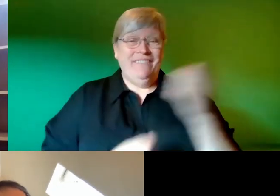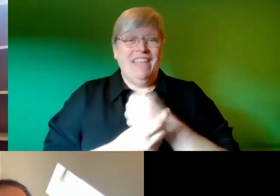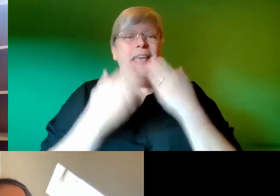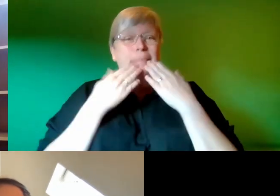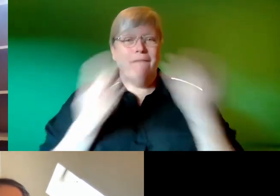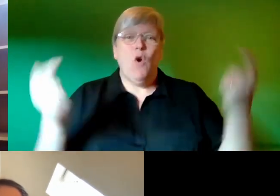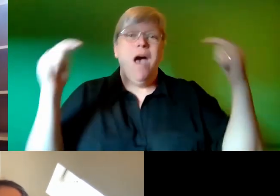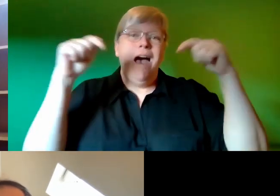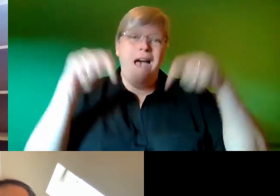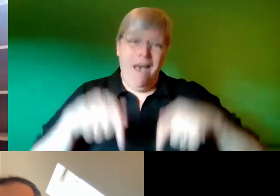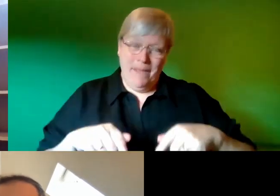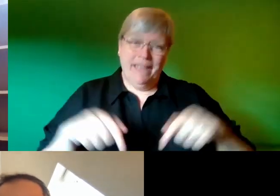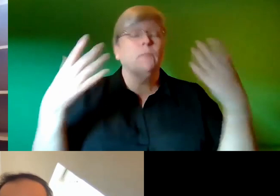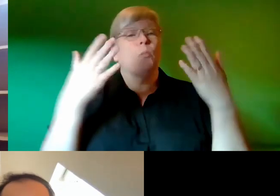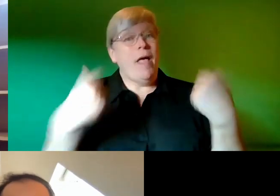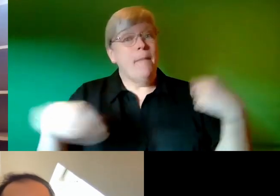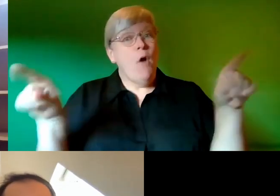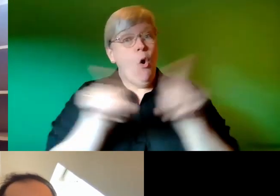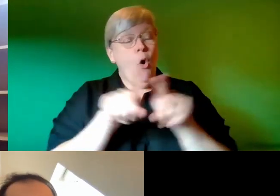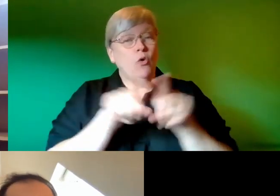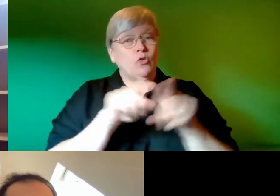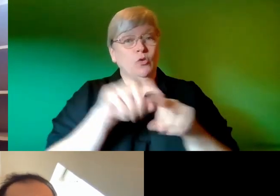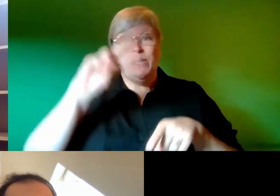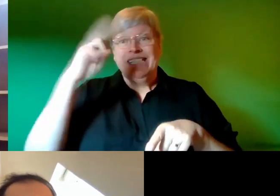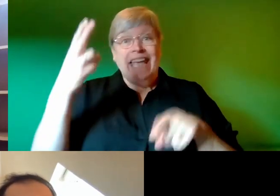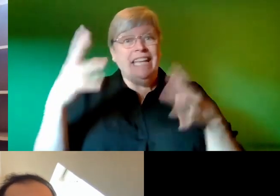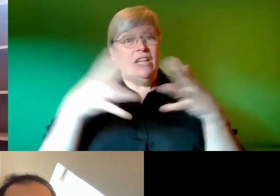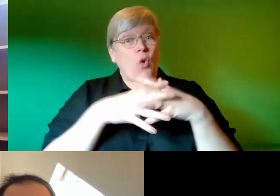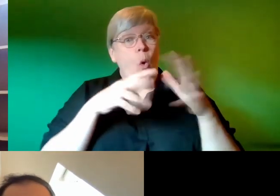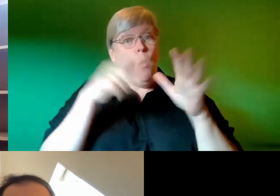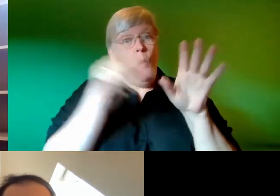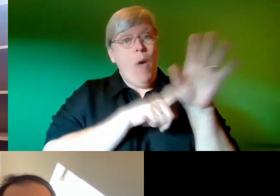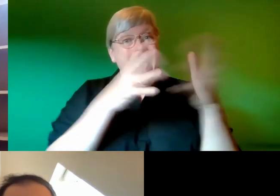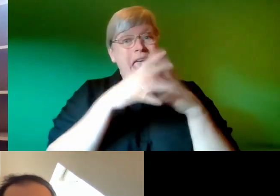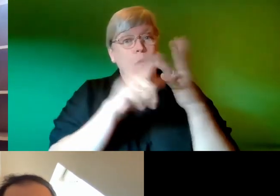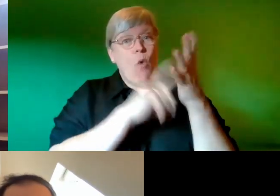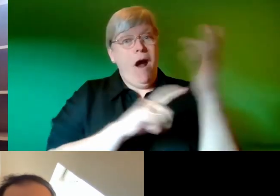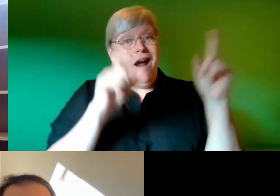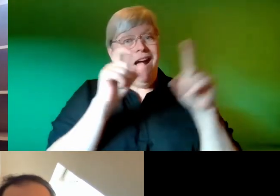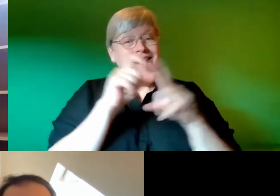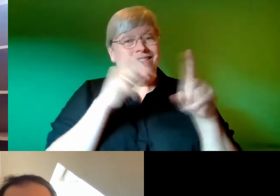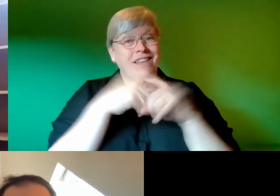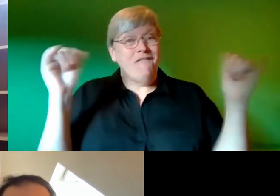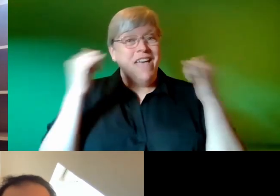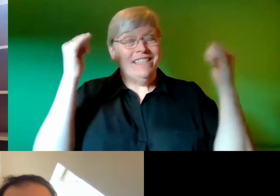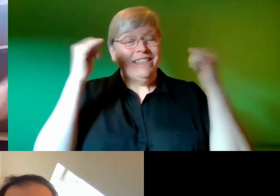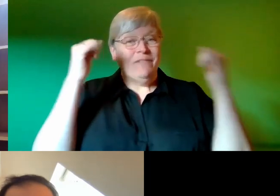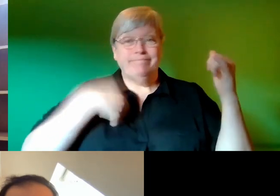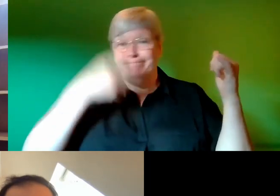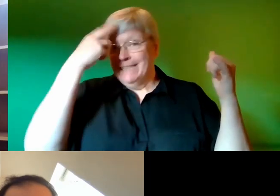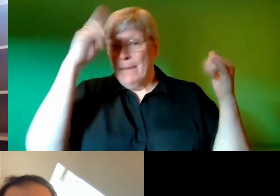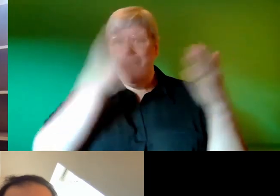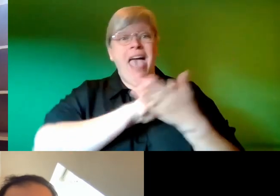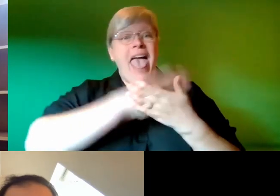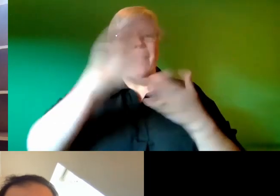Welcome also to the second wayward festival and to virtual Aberdeen. I'm Helen Lynch and I